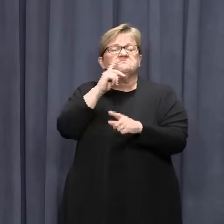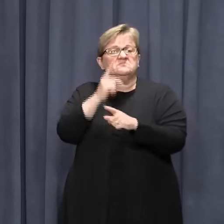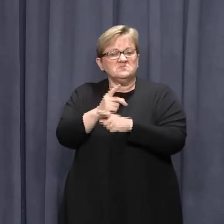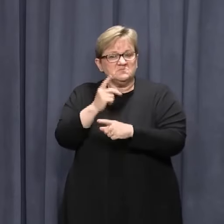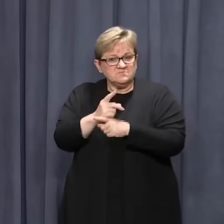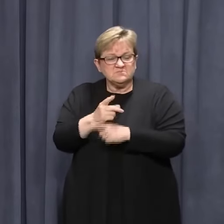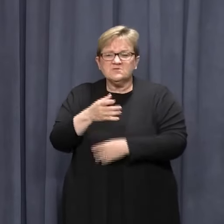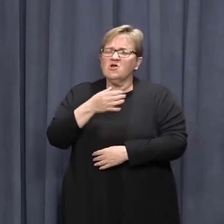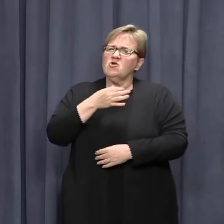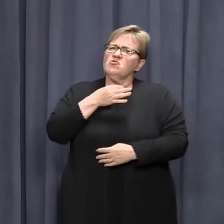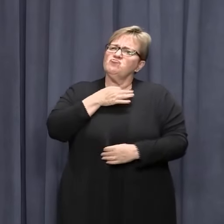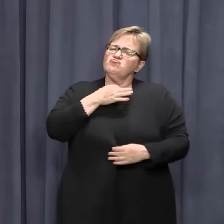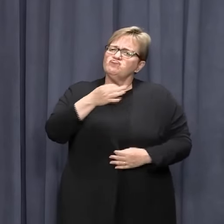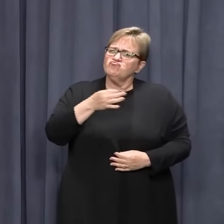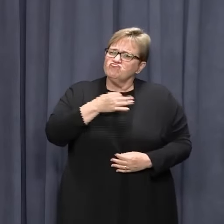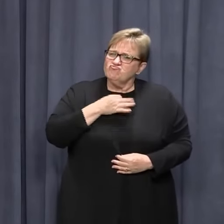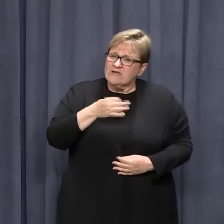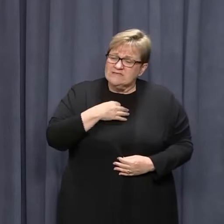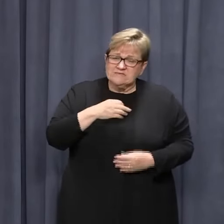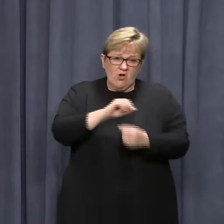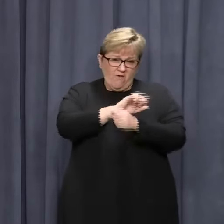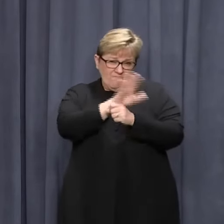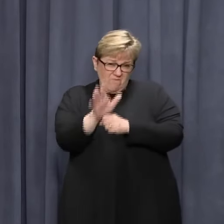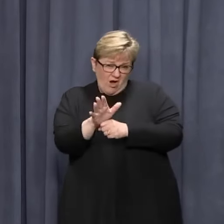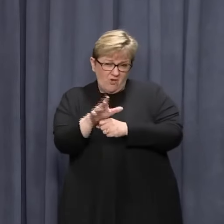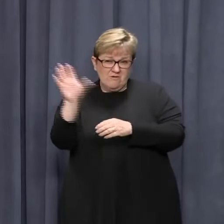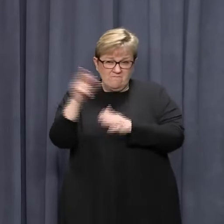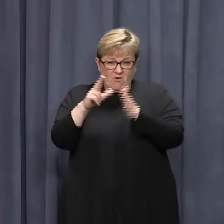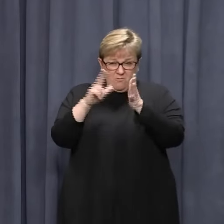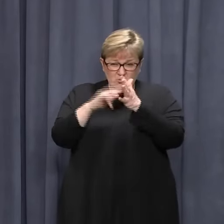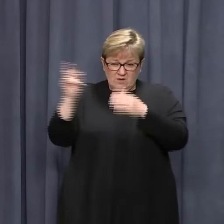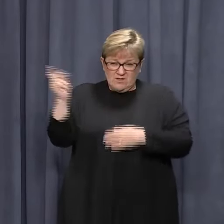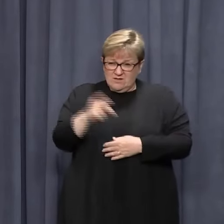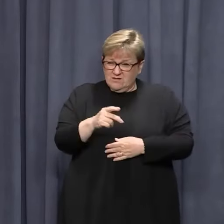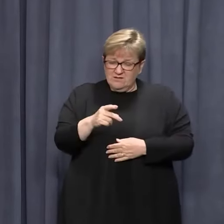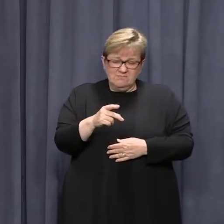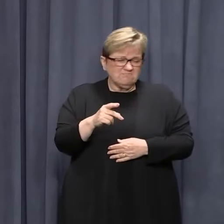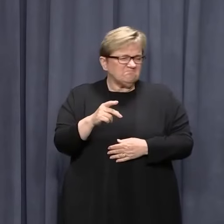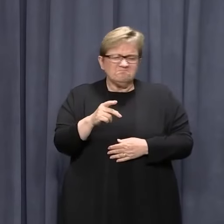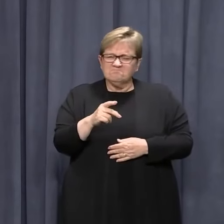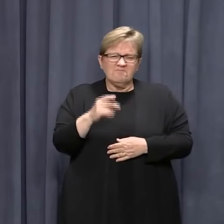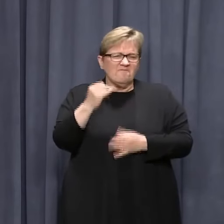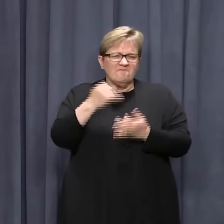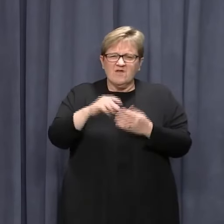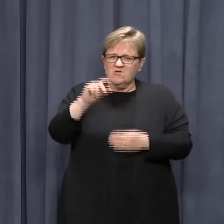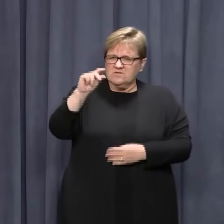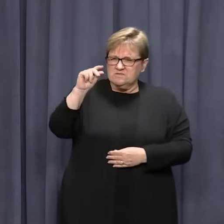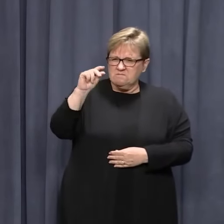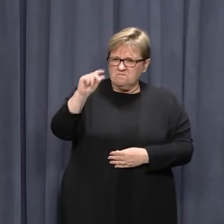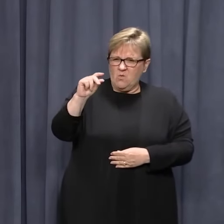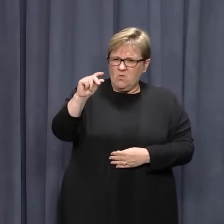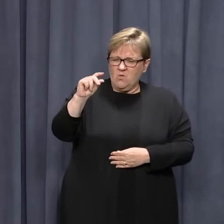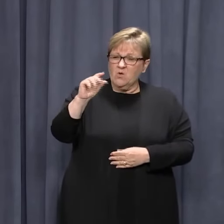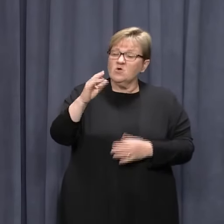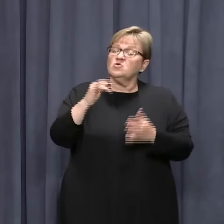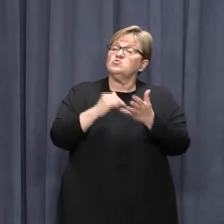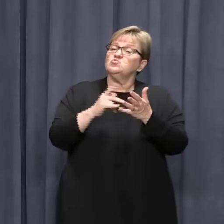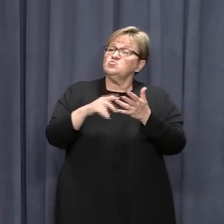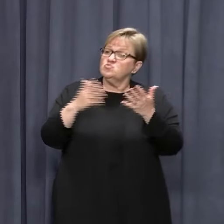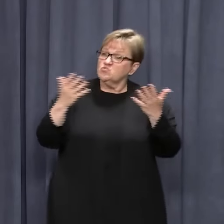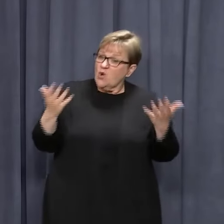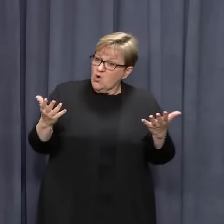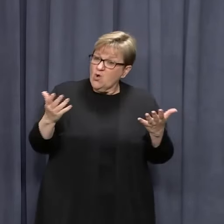that the risk of importation of COVID-19 from NSW is now very low. As a result,